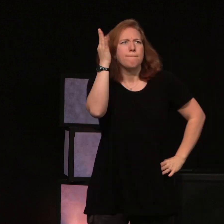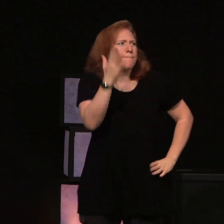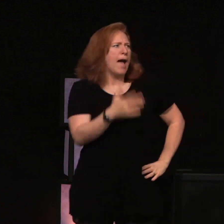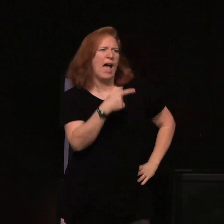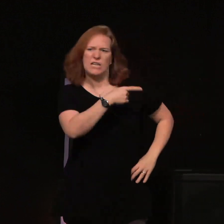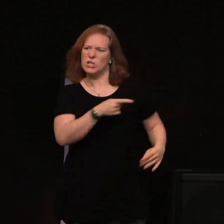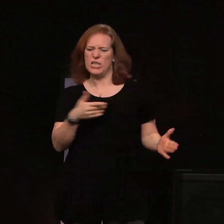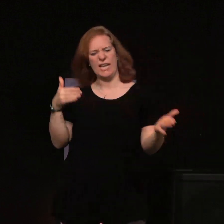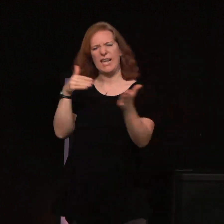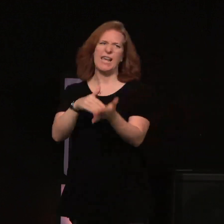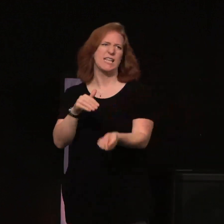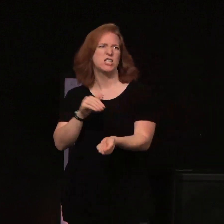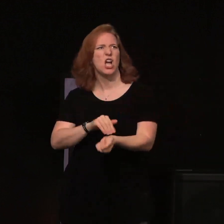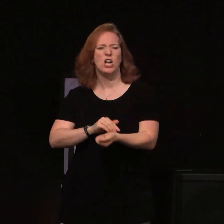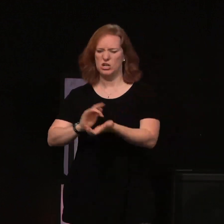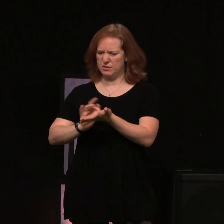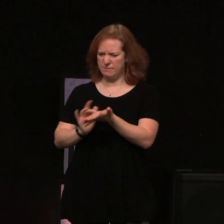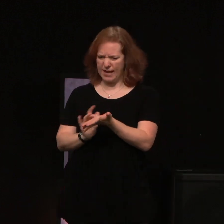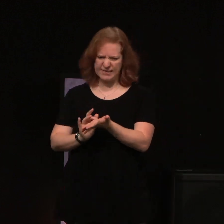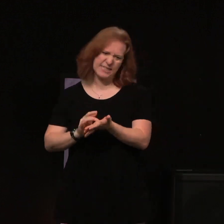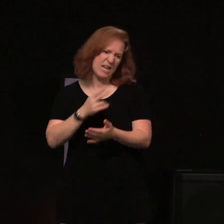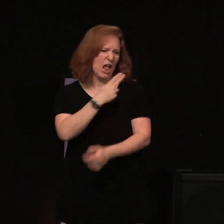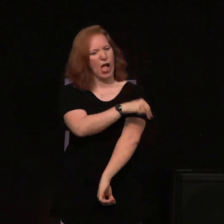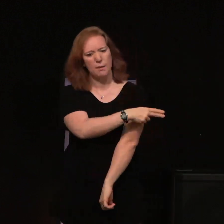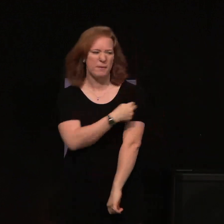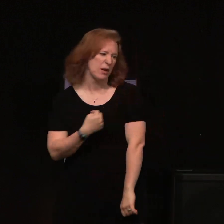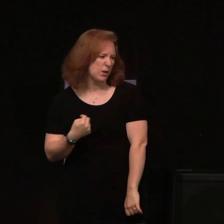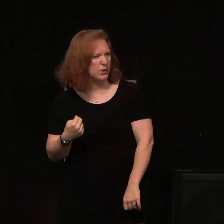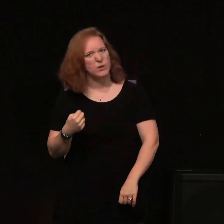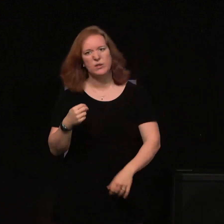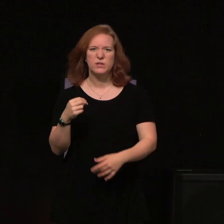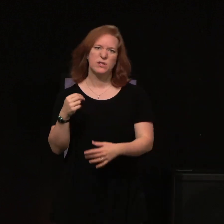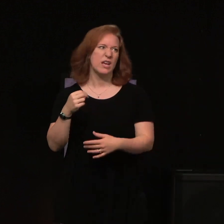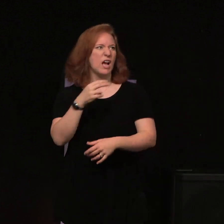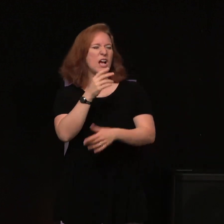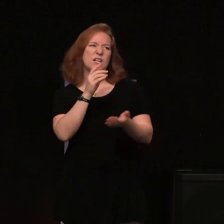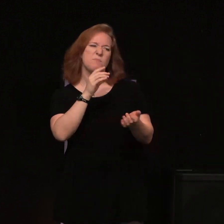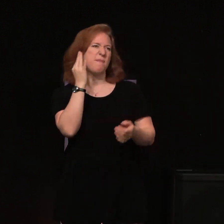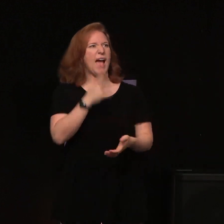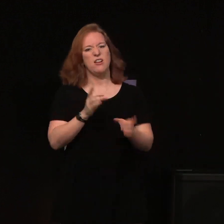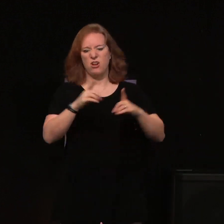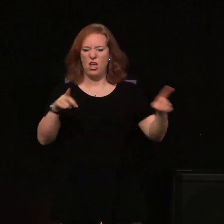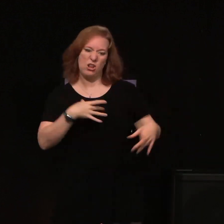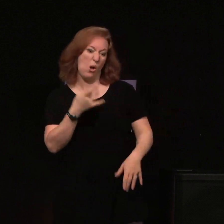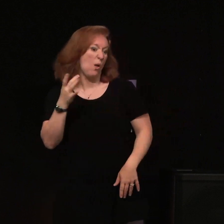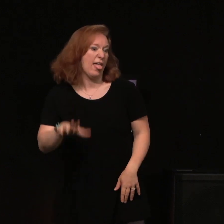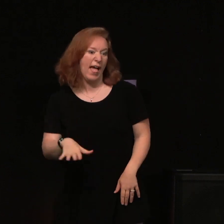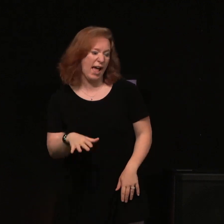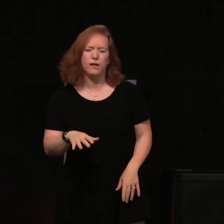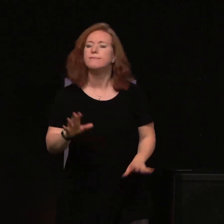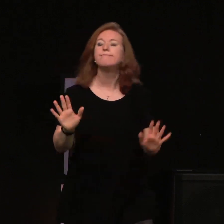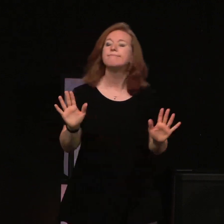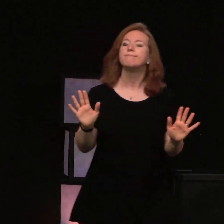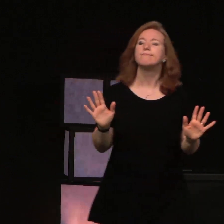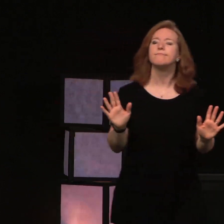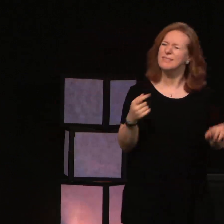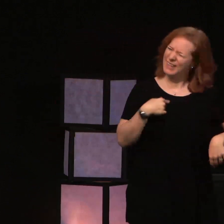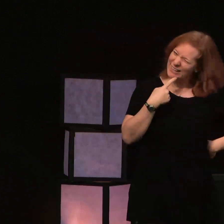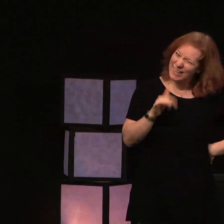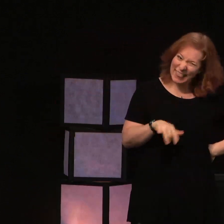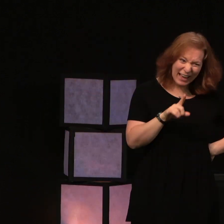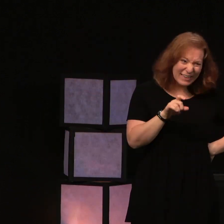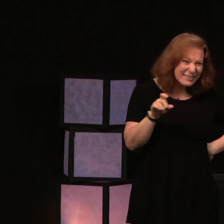doctors and medicine and hospitals and all that. He's just against it all. Did I say that?